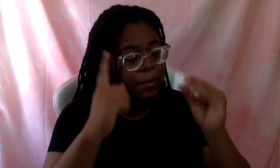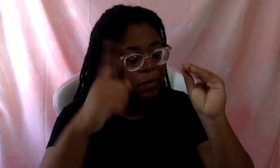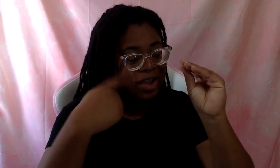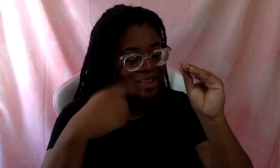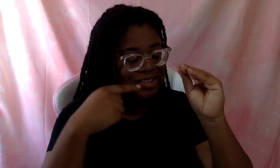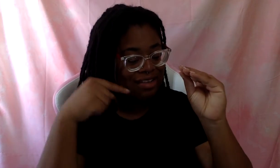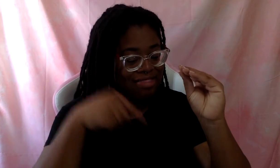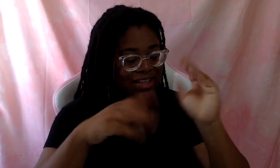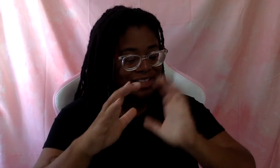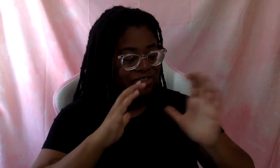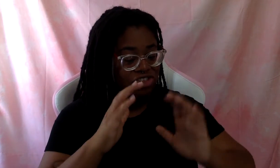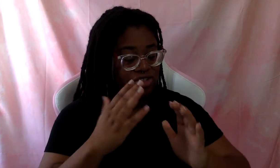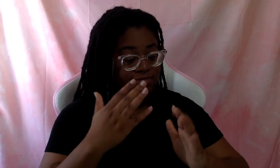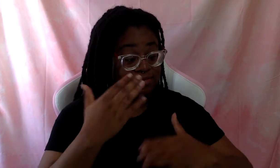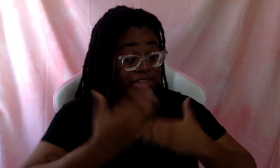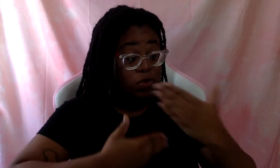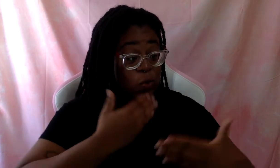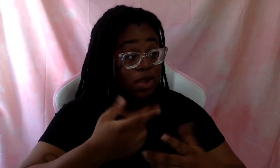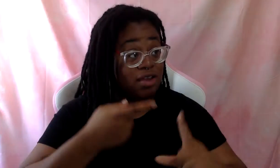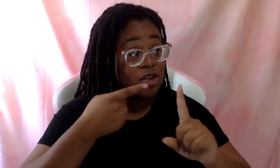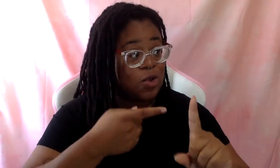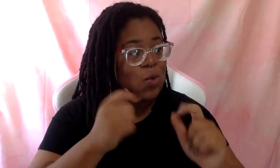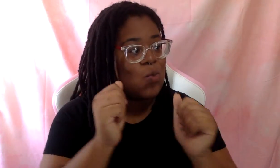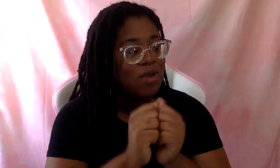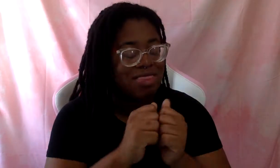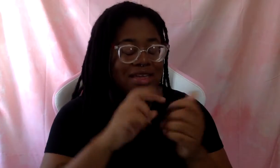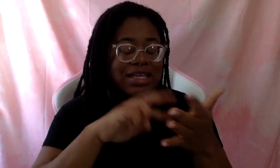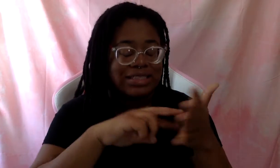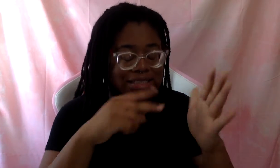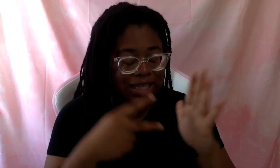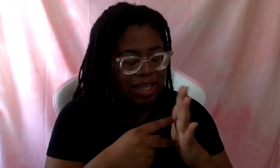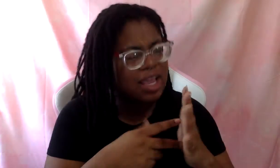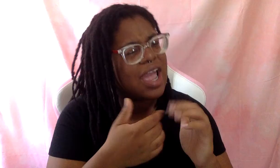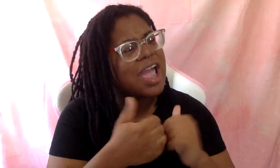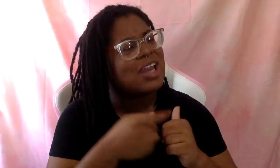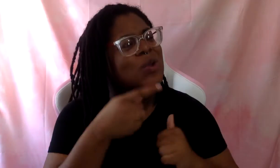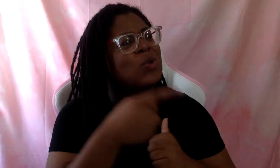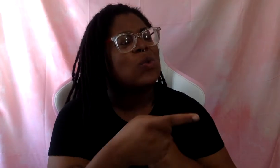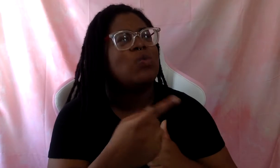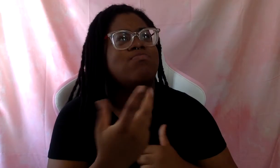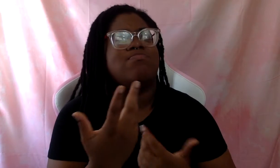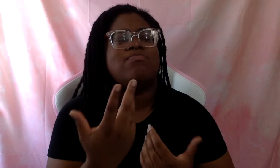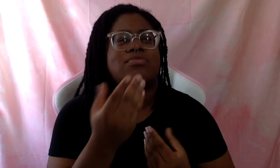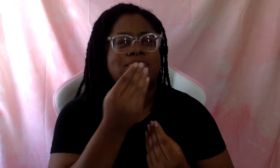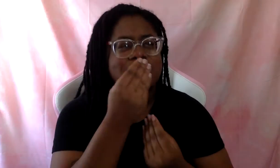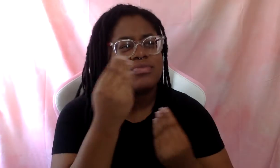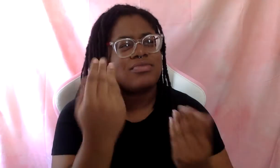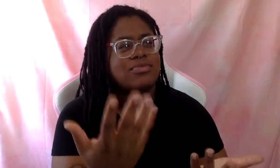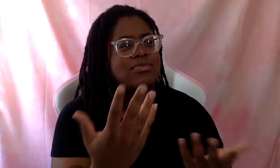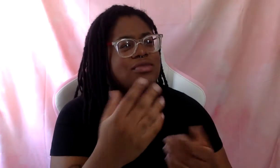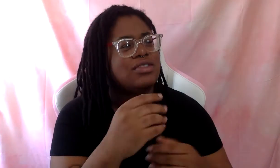conversation is going somewhere with intent. How do you kind of vocalize that to another person?